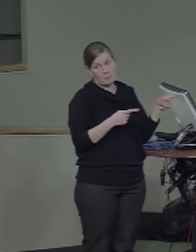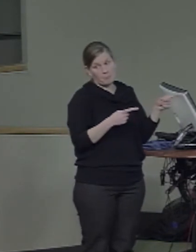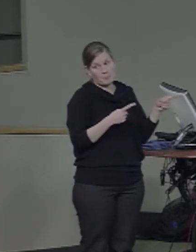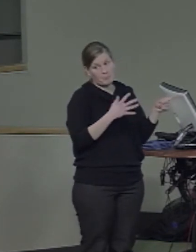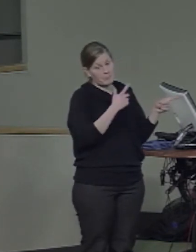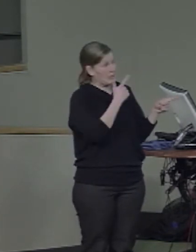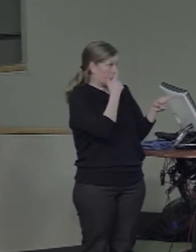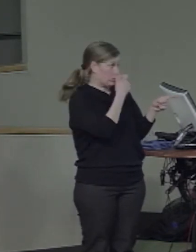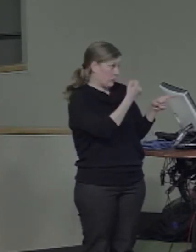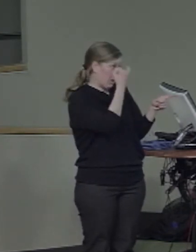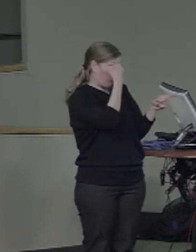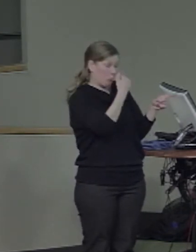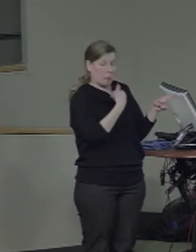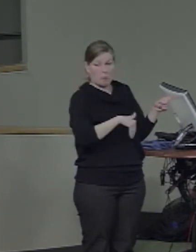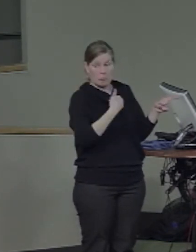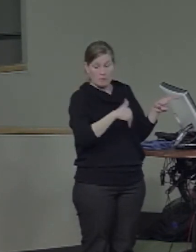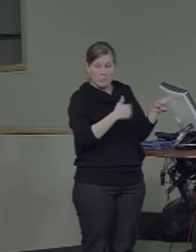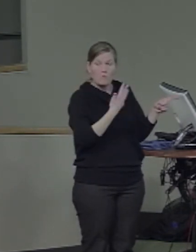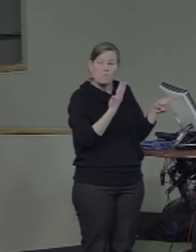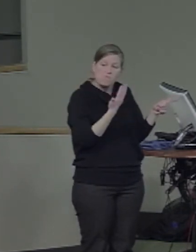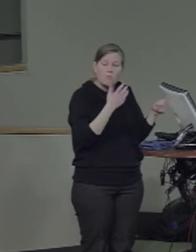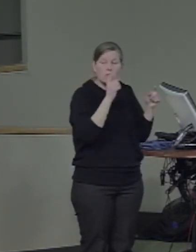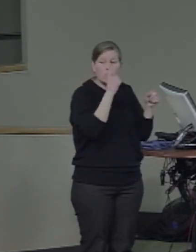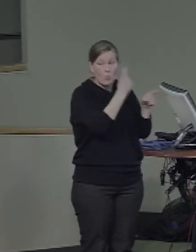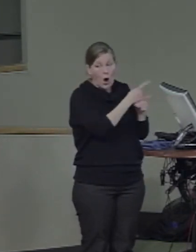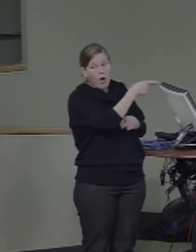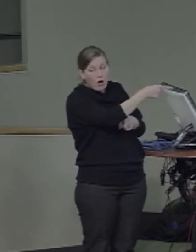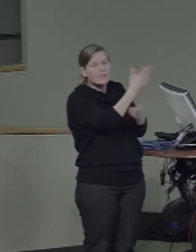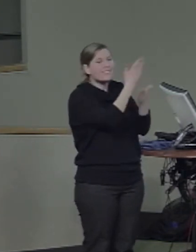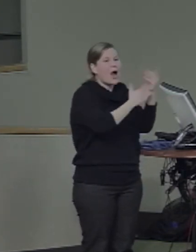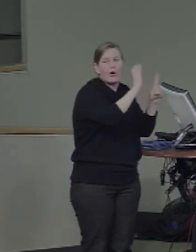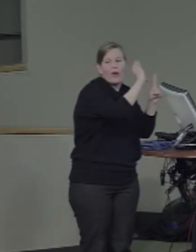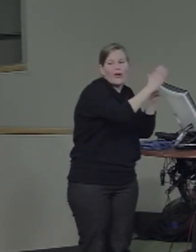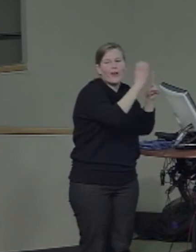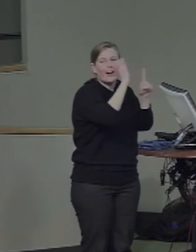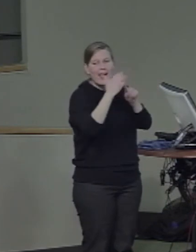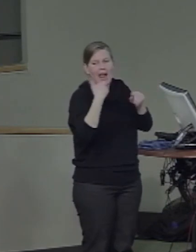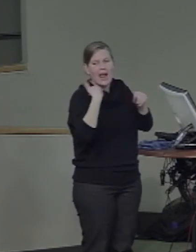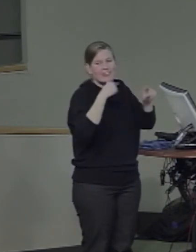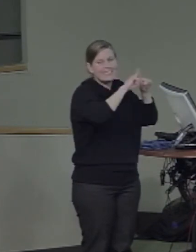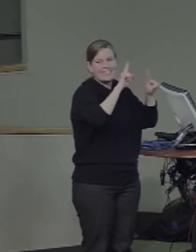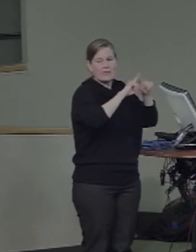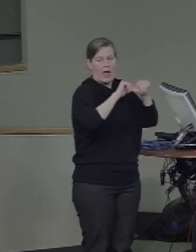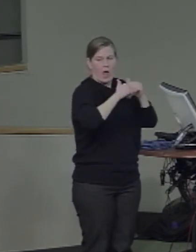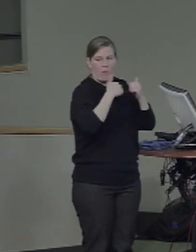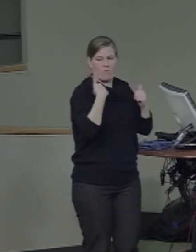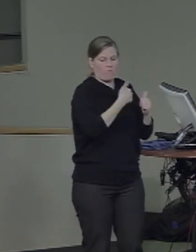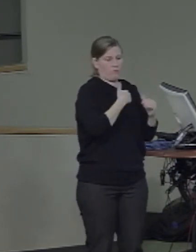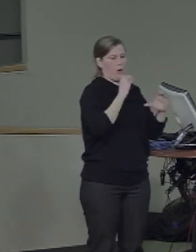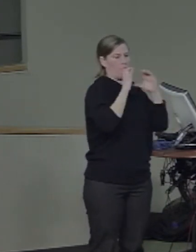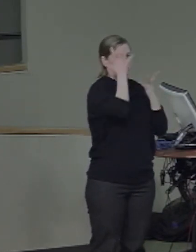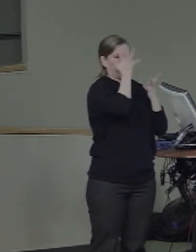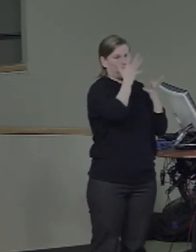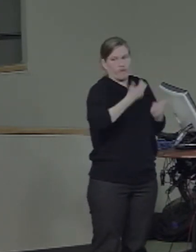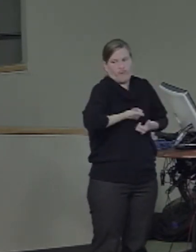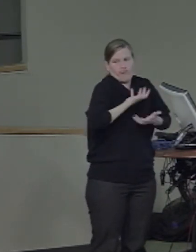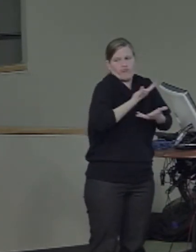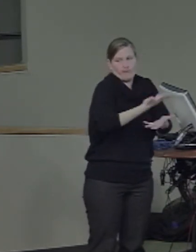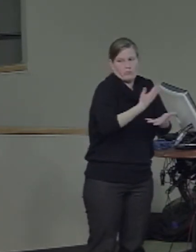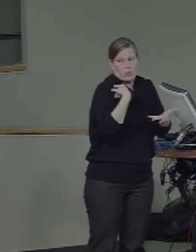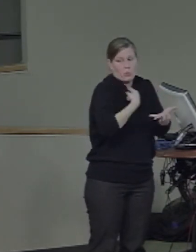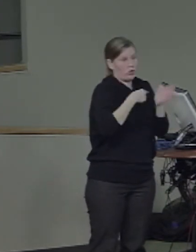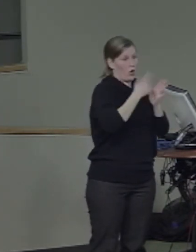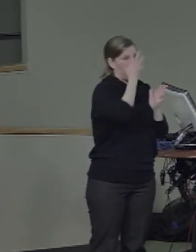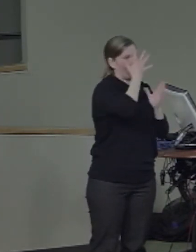Certainly, the extent to which there are cultural differences in how information is communicated by the face, and whether that's related to